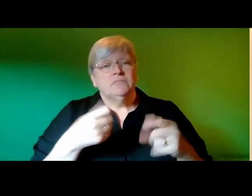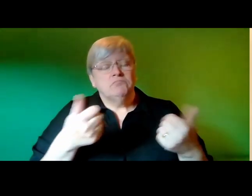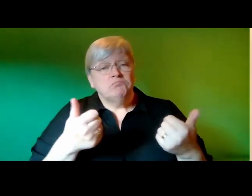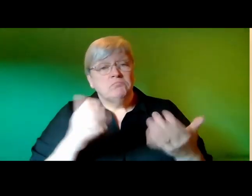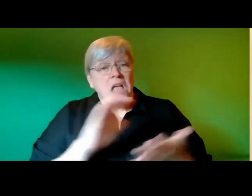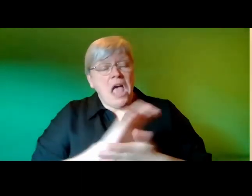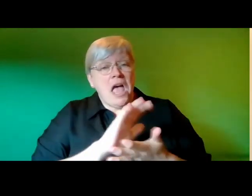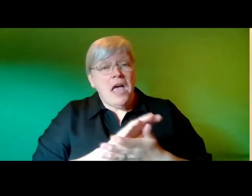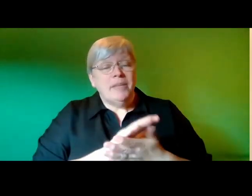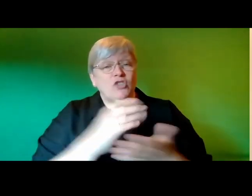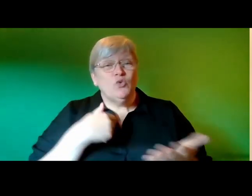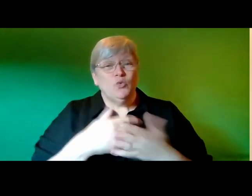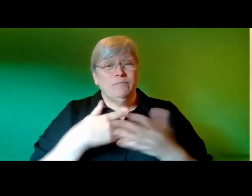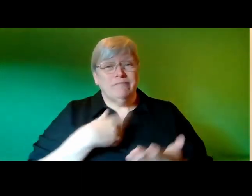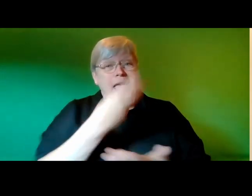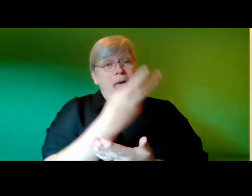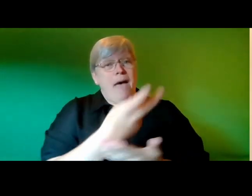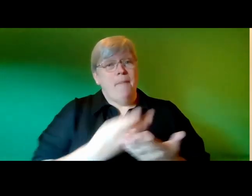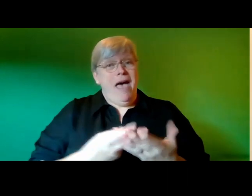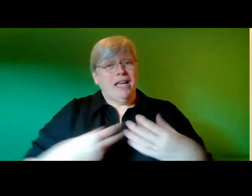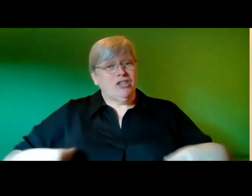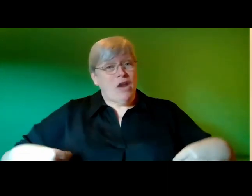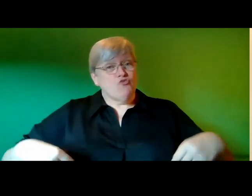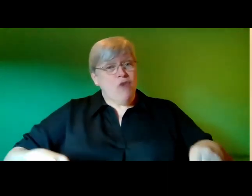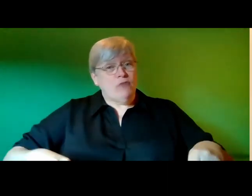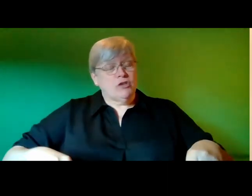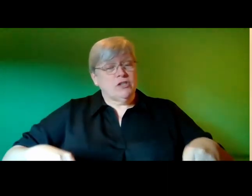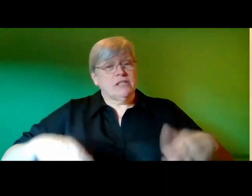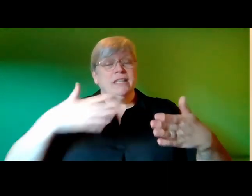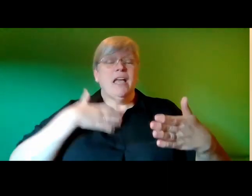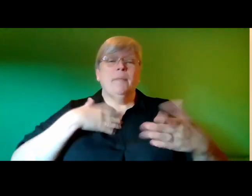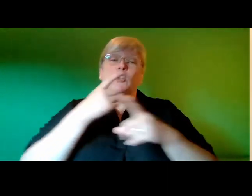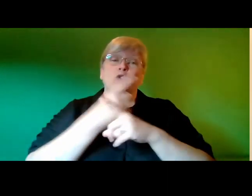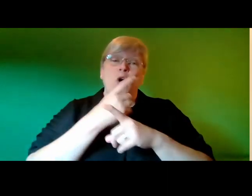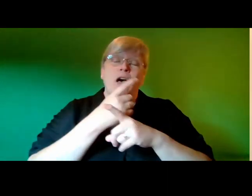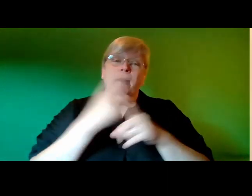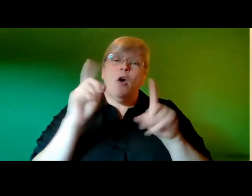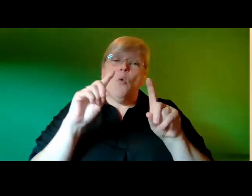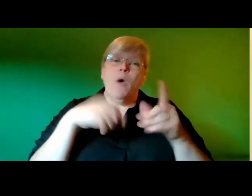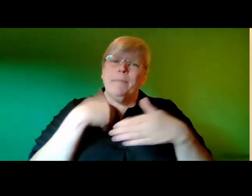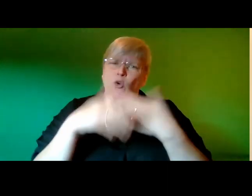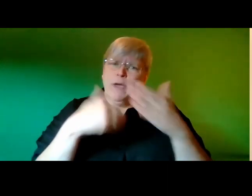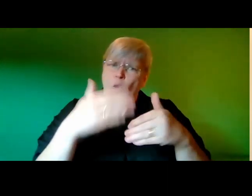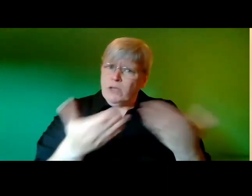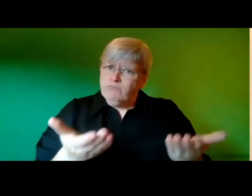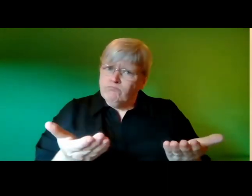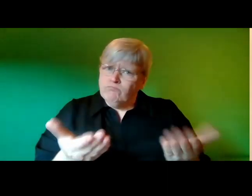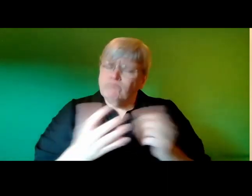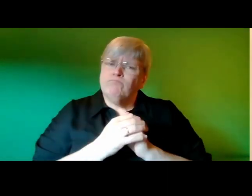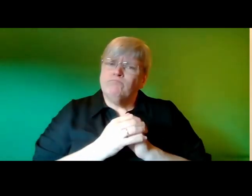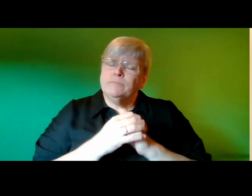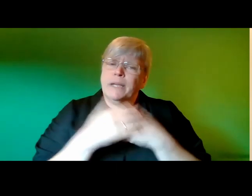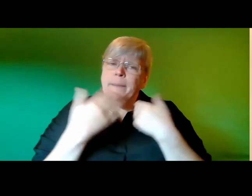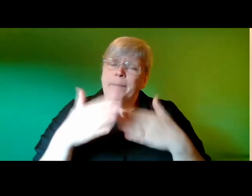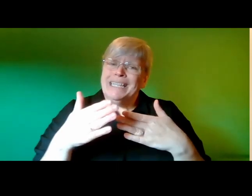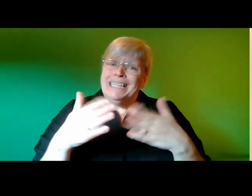lay back and bring down your trousers slightly for the scan and we can have a chat about what exactly has been going on now have you ever